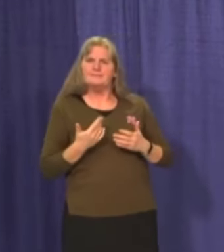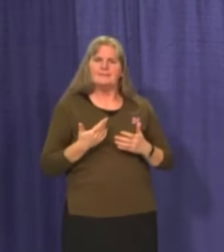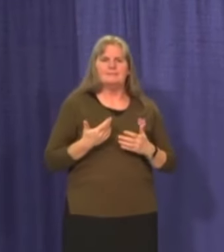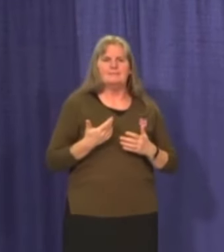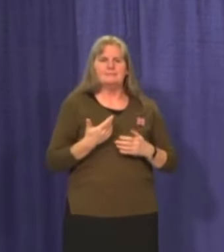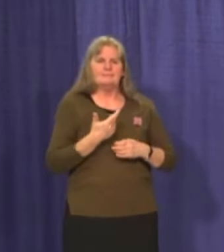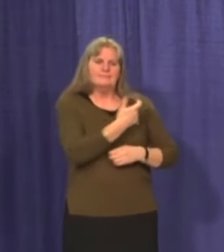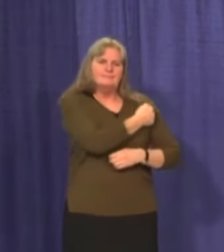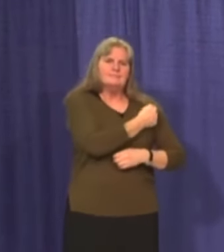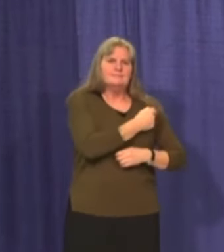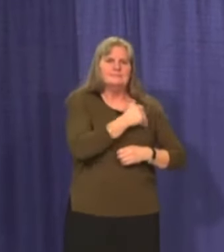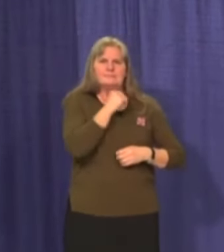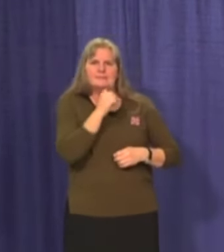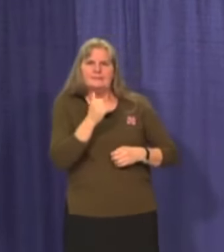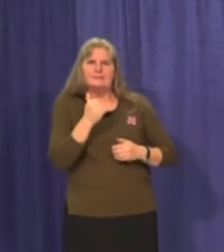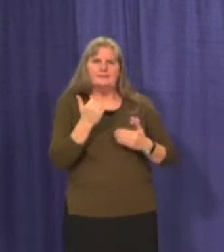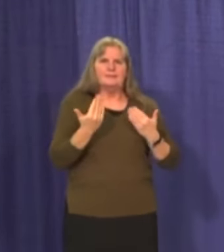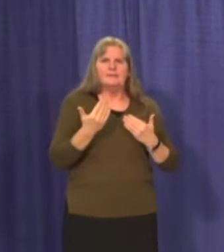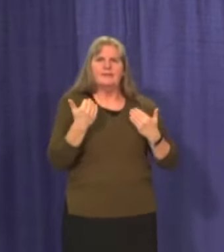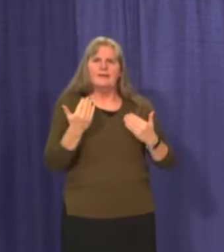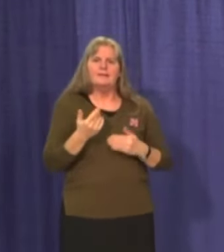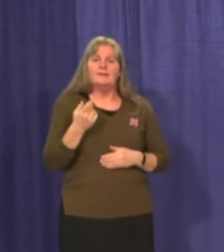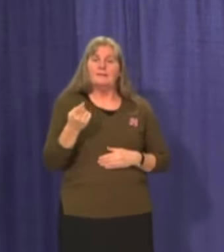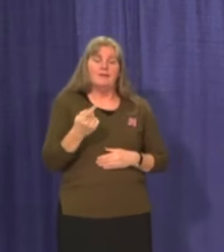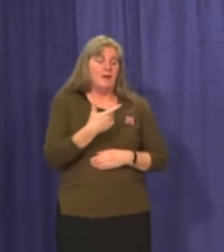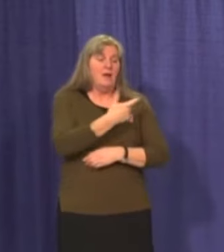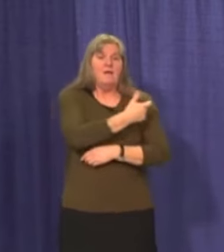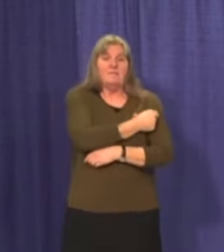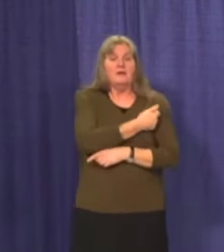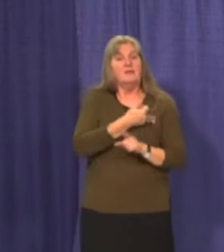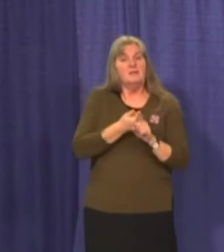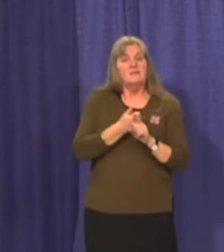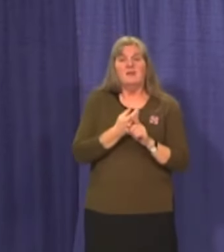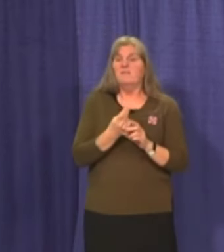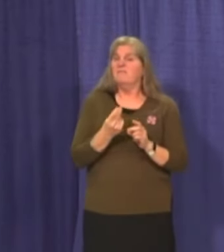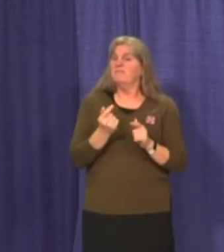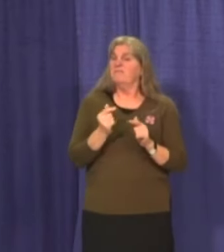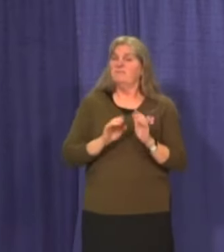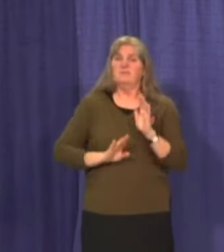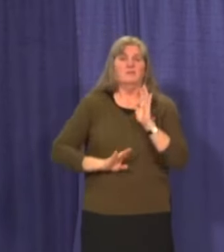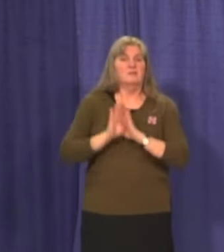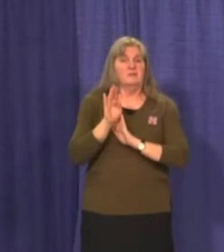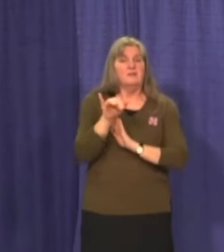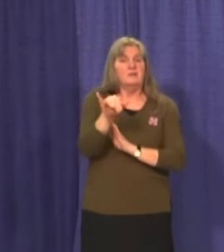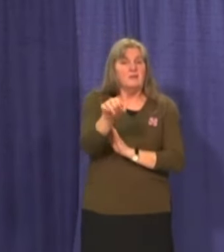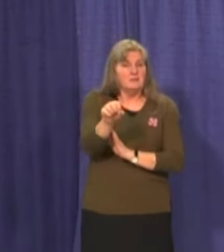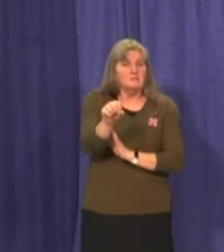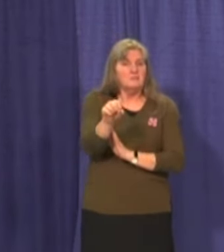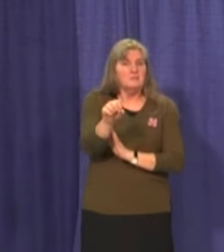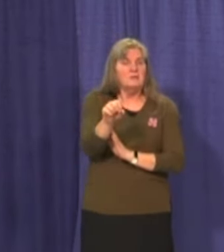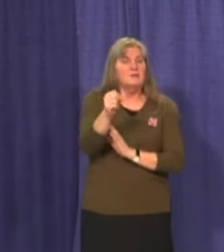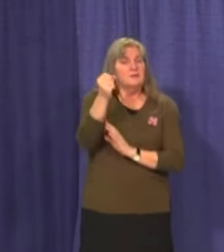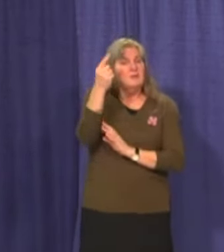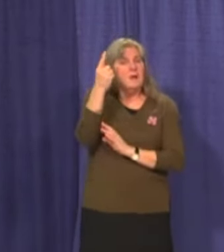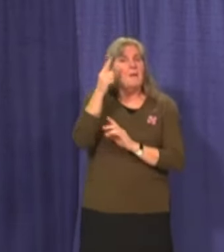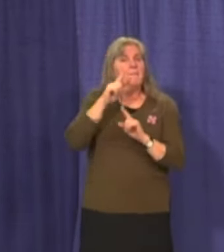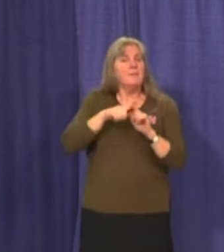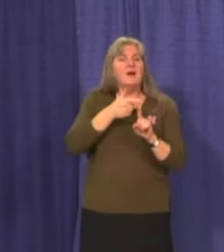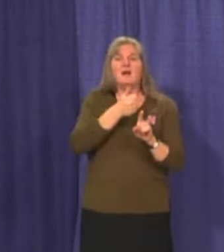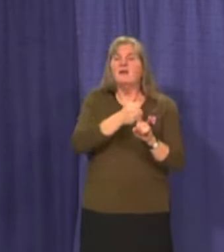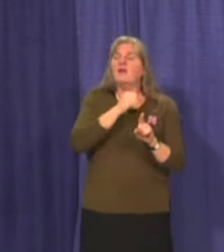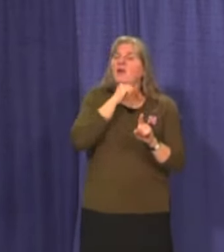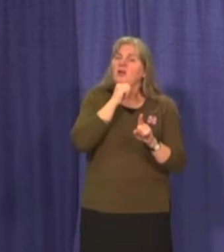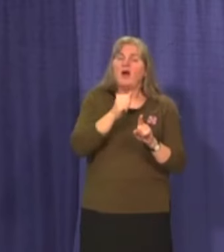immunization. The vaccine was developed at astounding speed, but without any